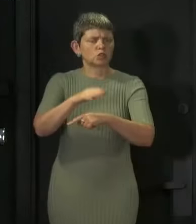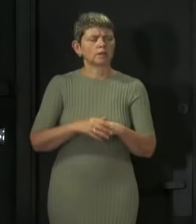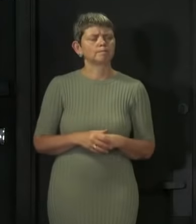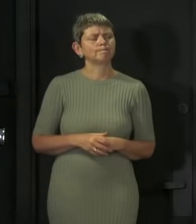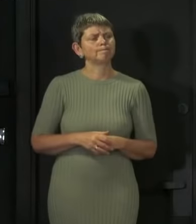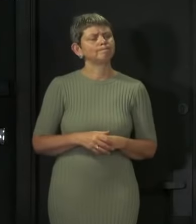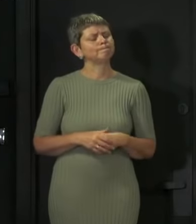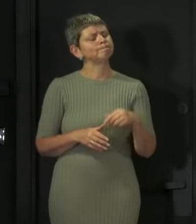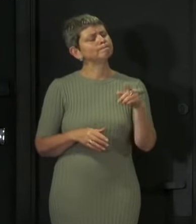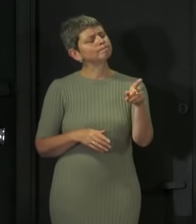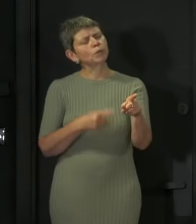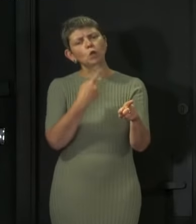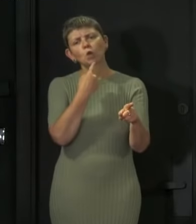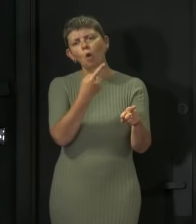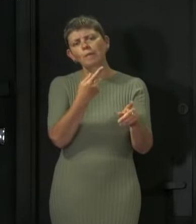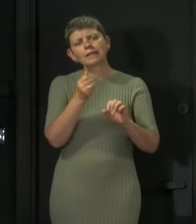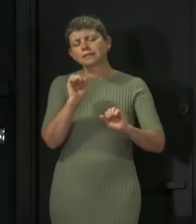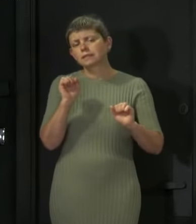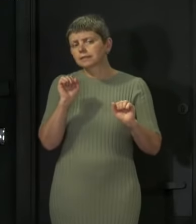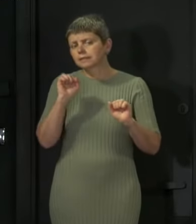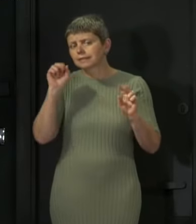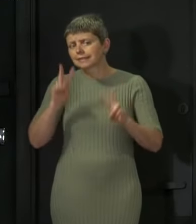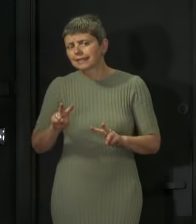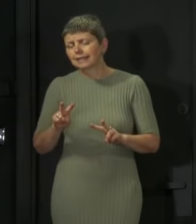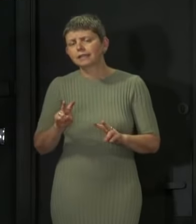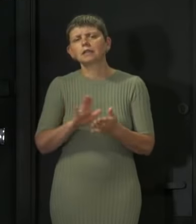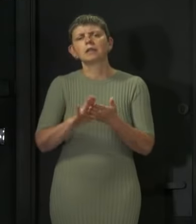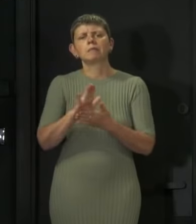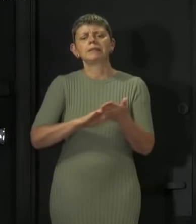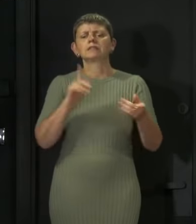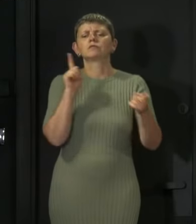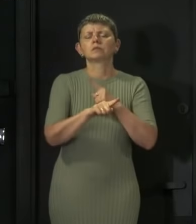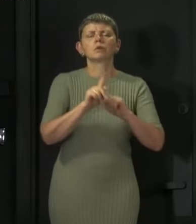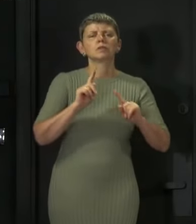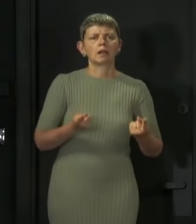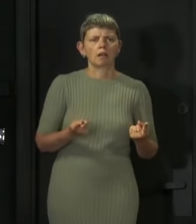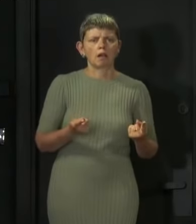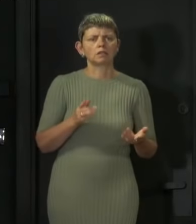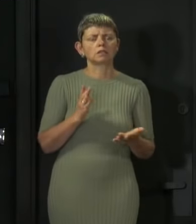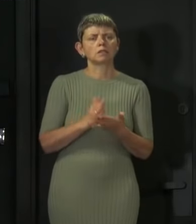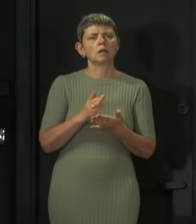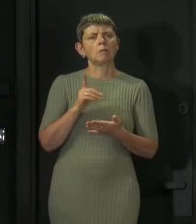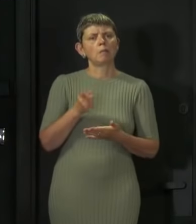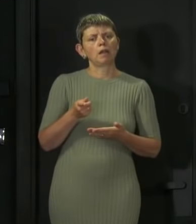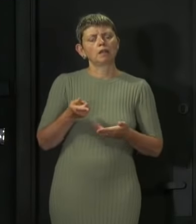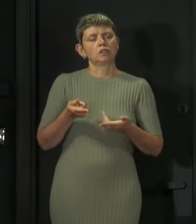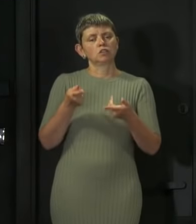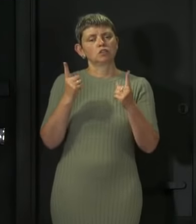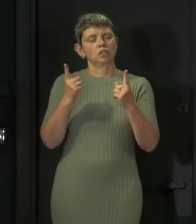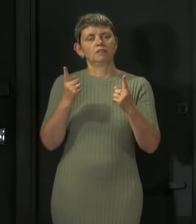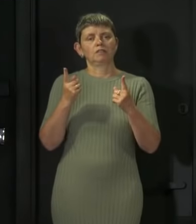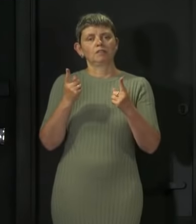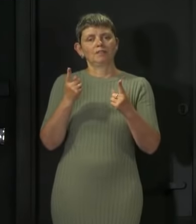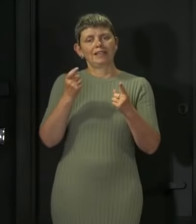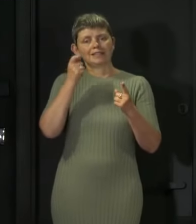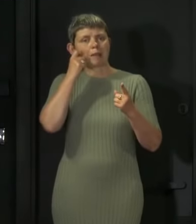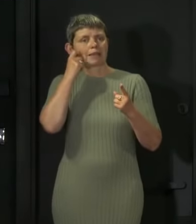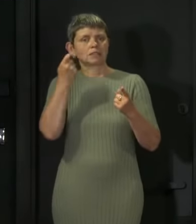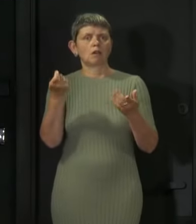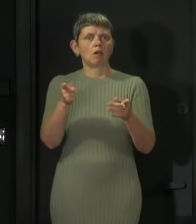comments you refer to, so I won't comment directly on them. But the Chief Inspector of Education, of course, would be free to do any